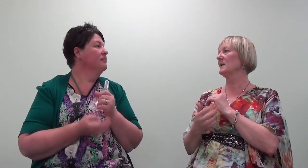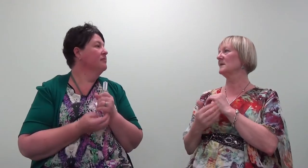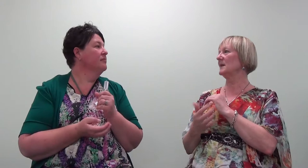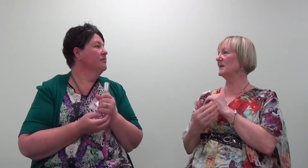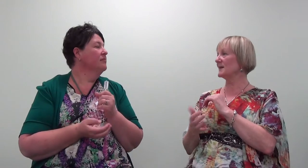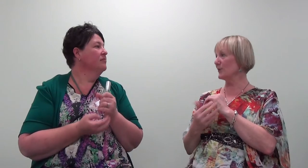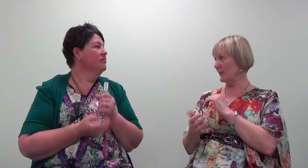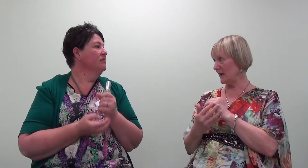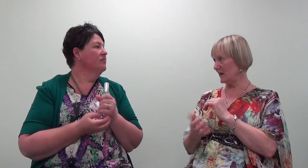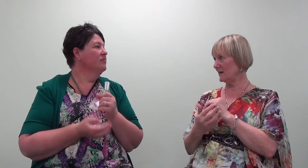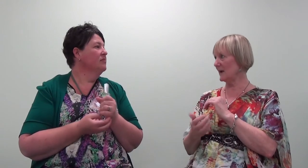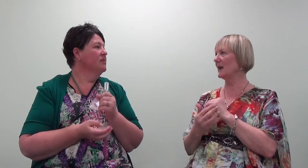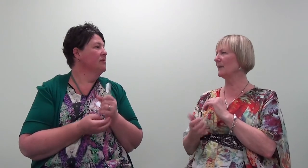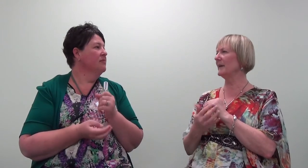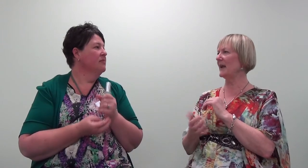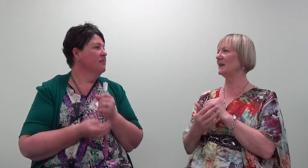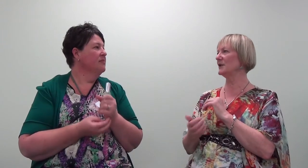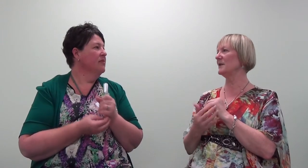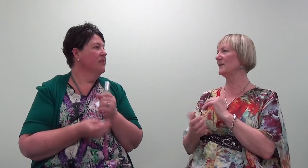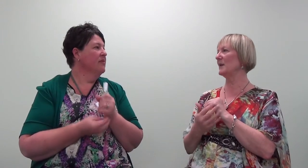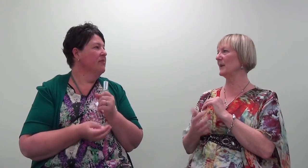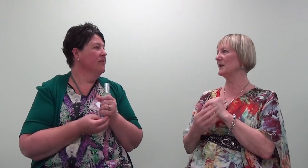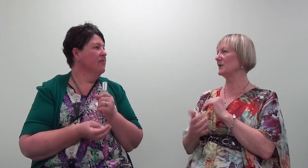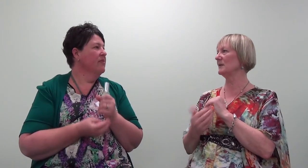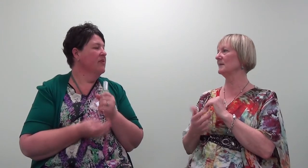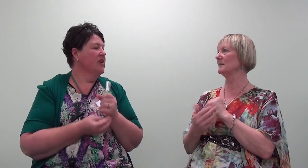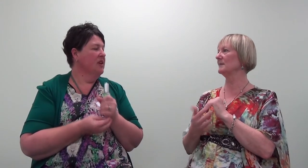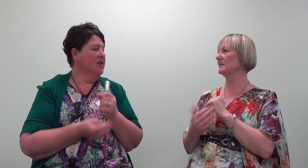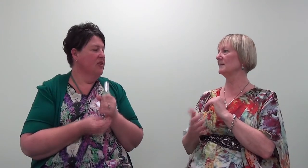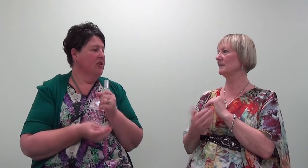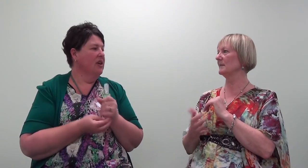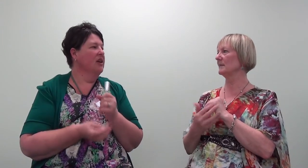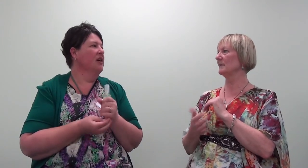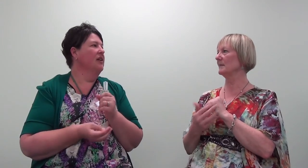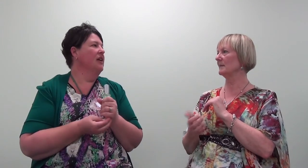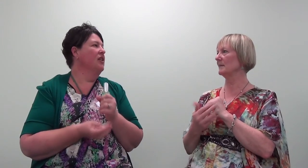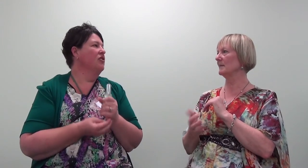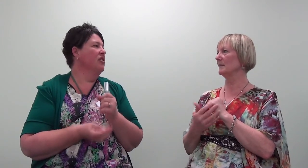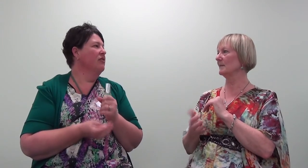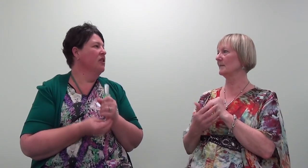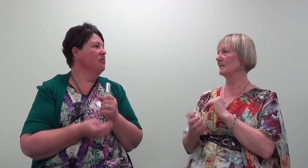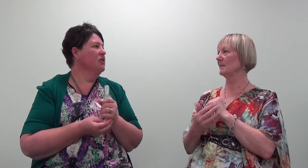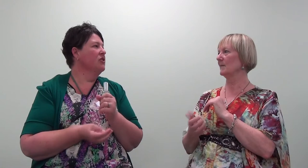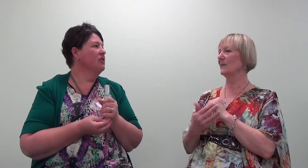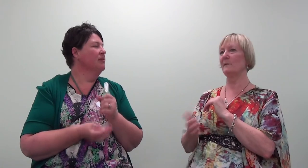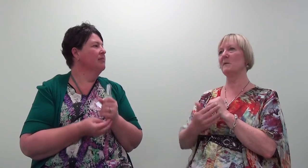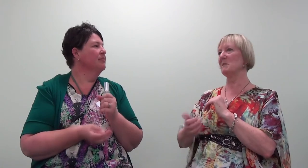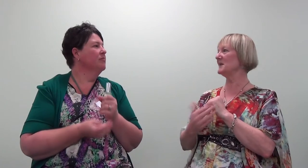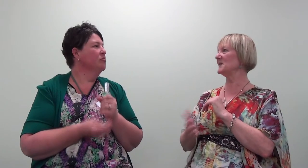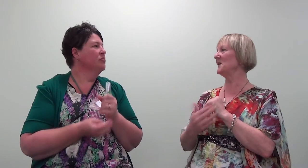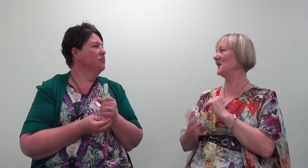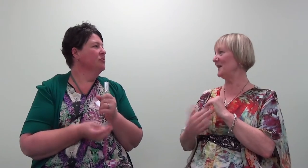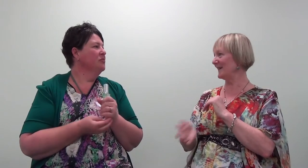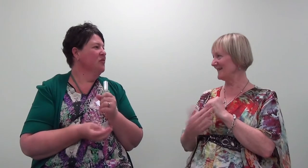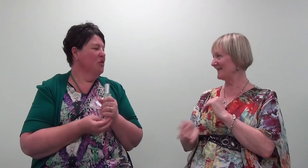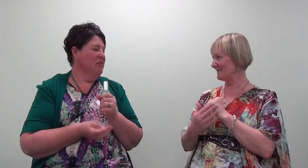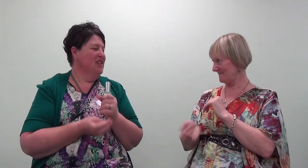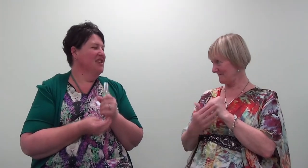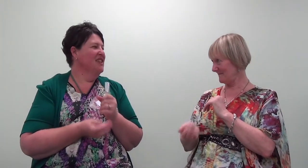Sending this green color and energy and vibration, sending this green color, energy and vibration from me sitting here, from me sitting